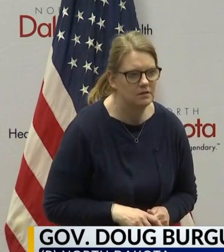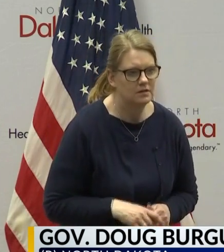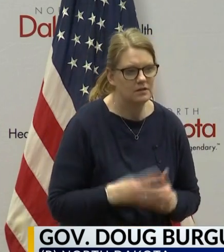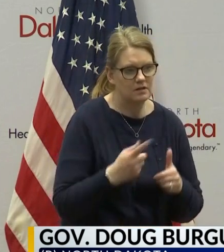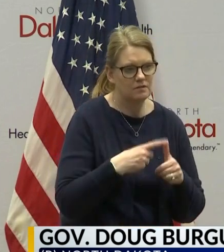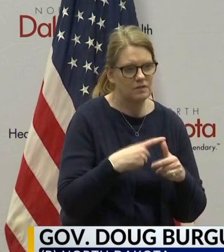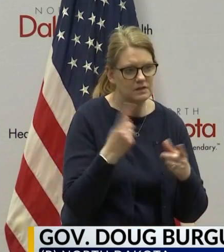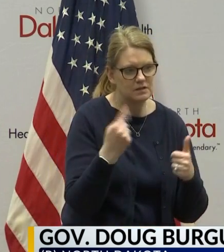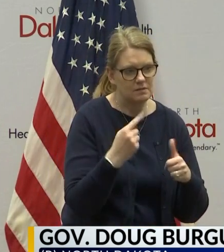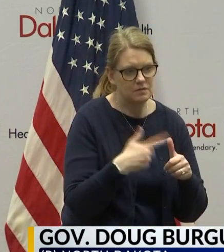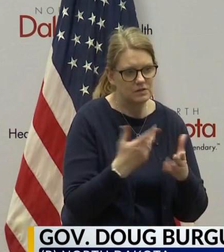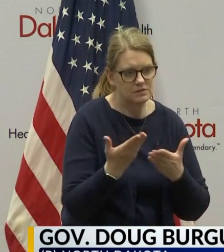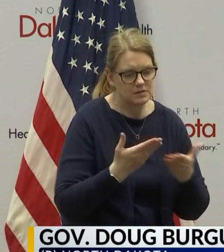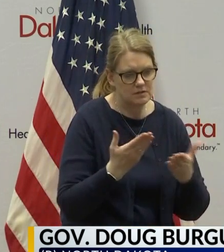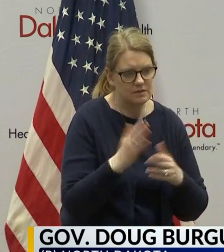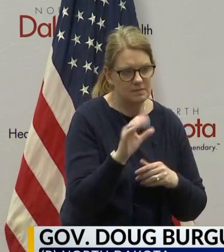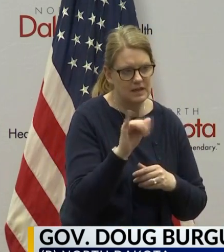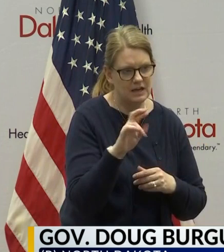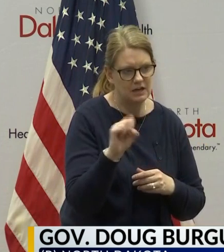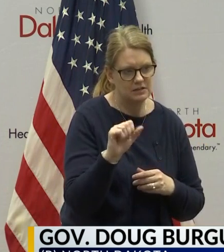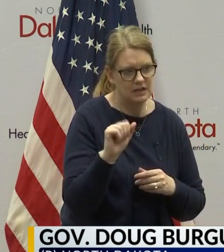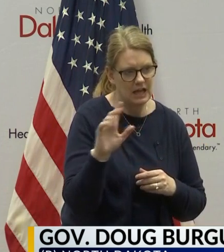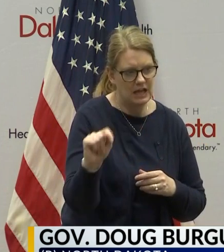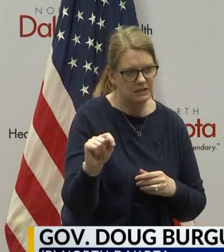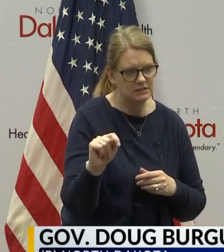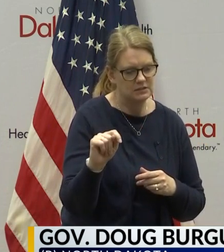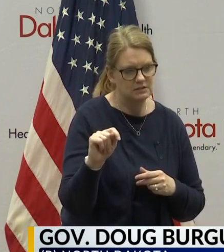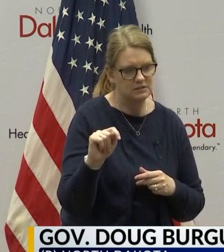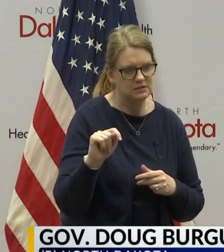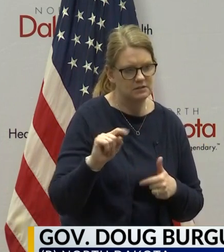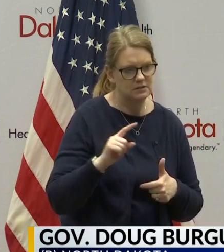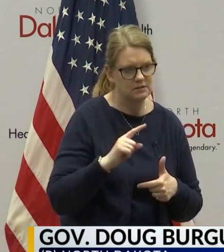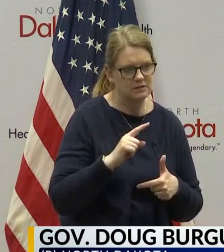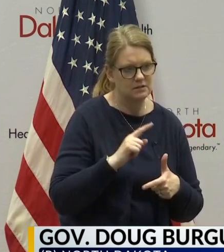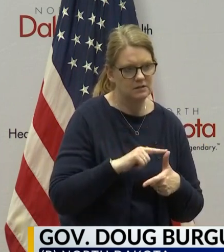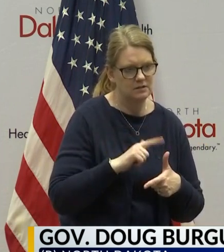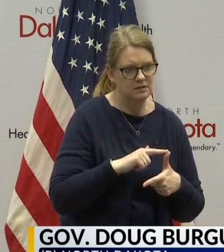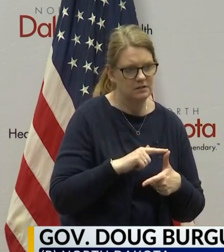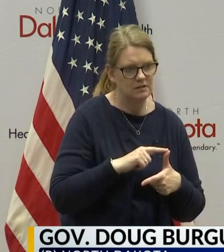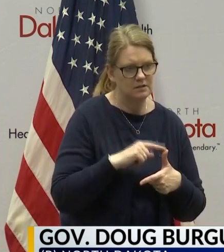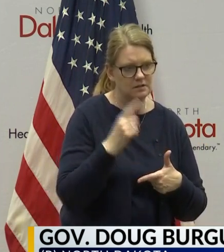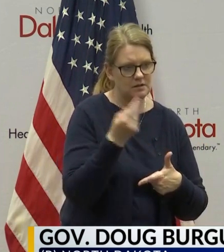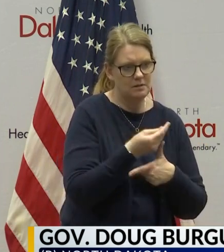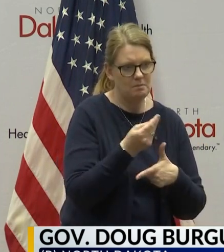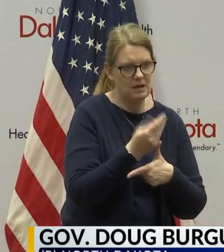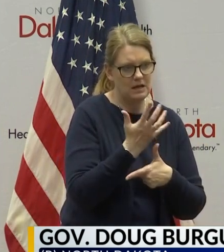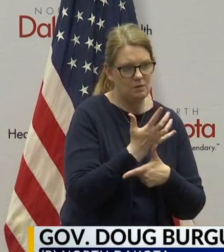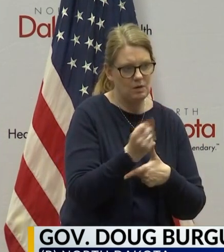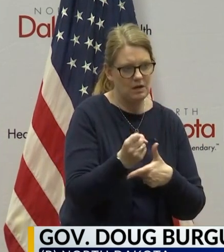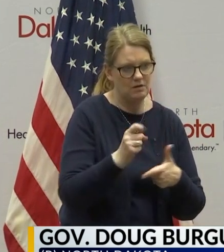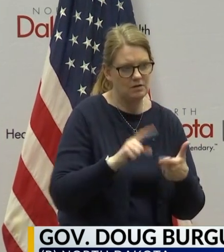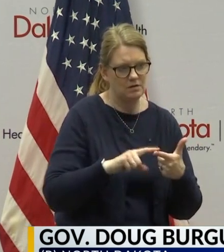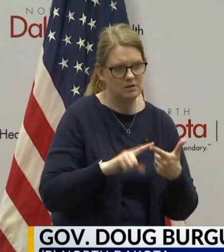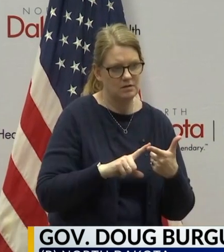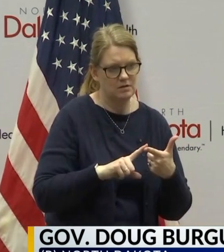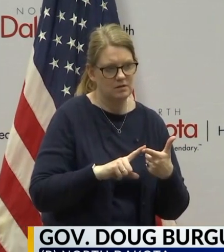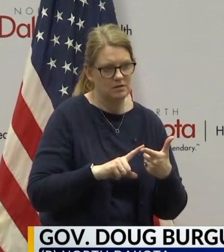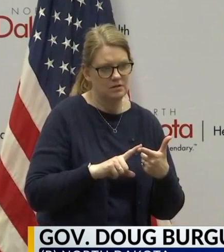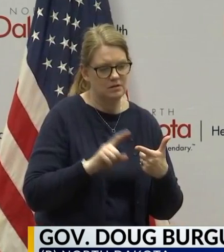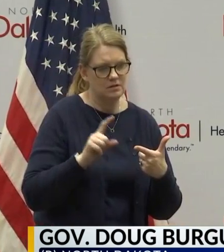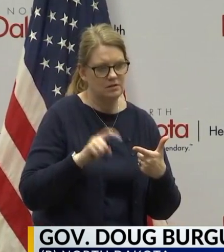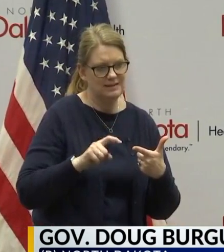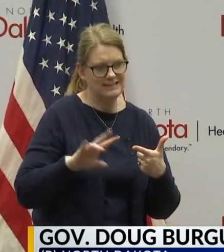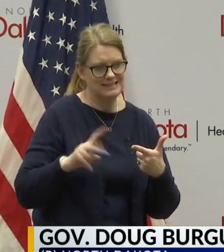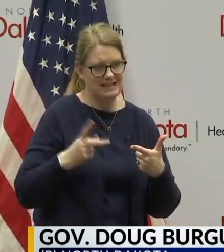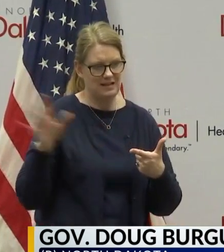benefits from the CARES Act. A, do you think eventually the money will run out, and B, if it does, do we need a second CARES